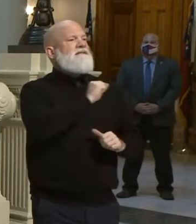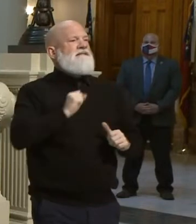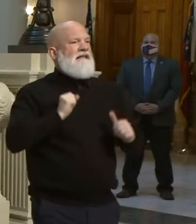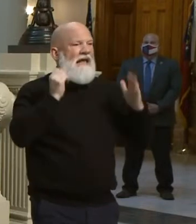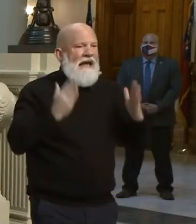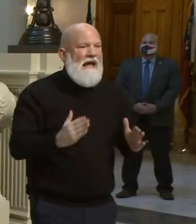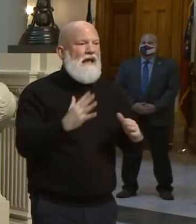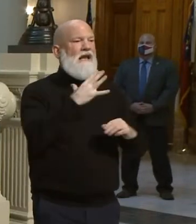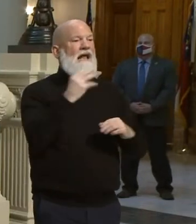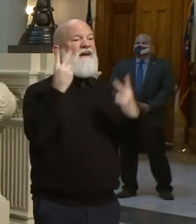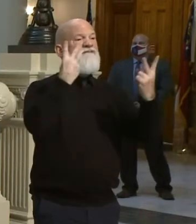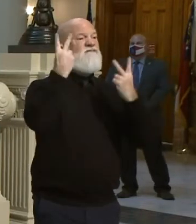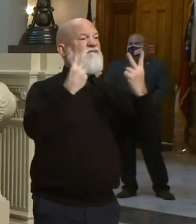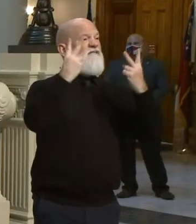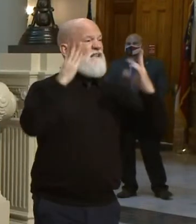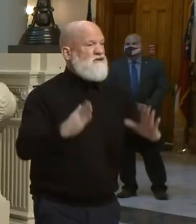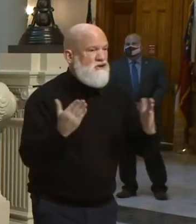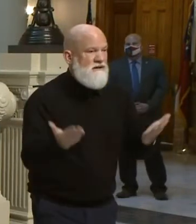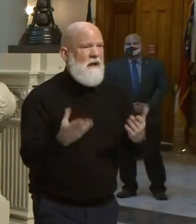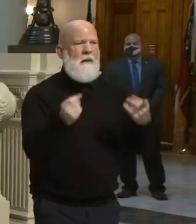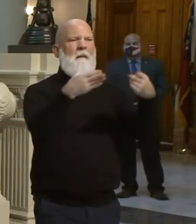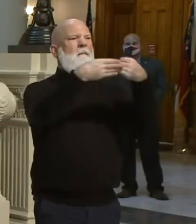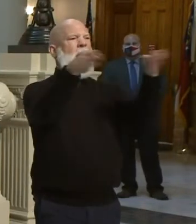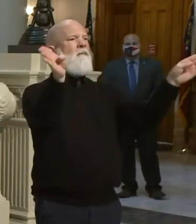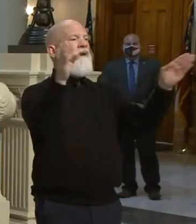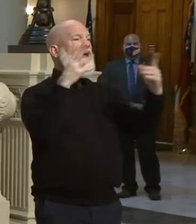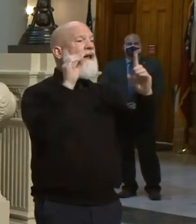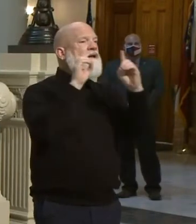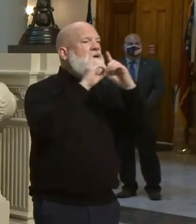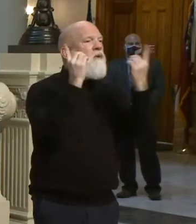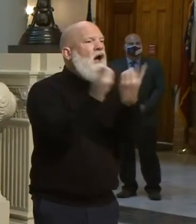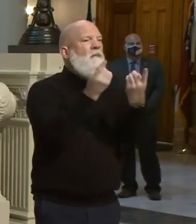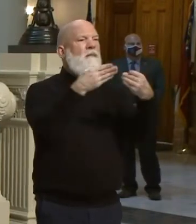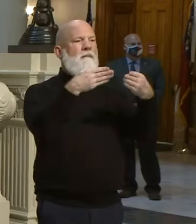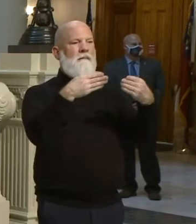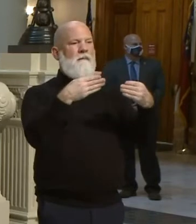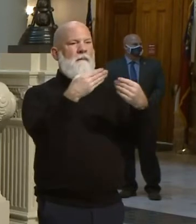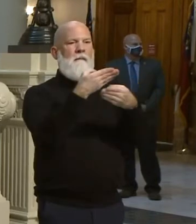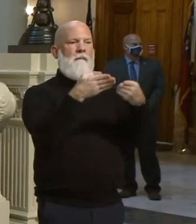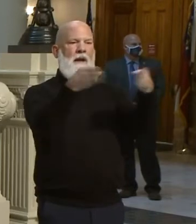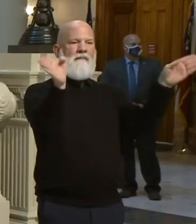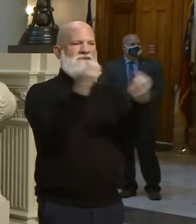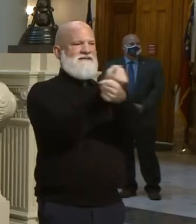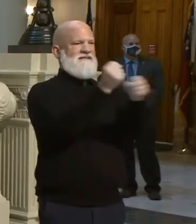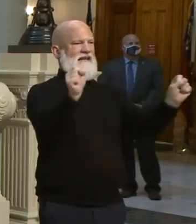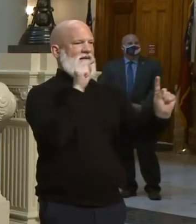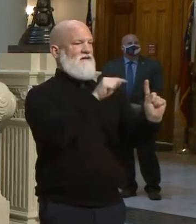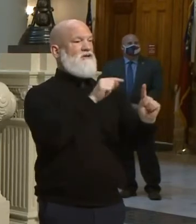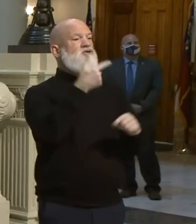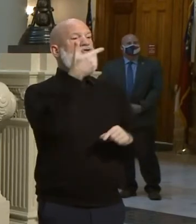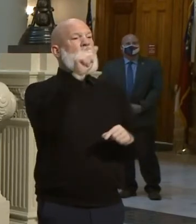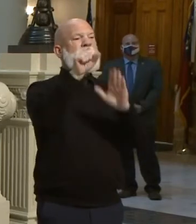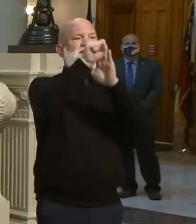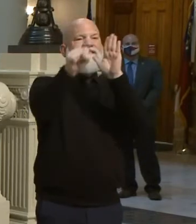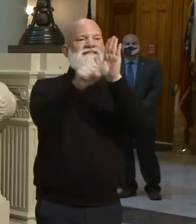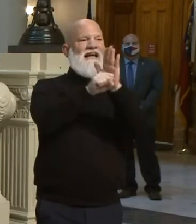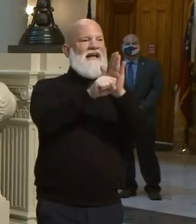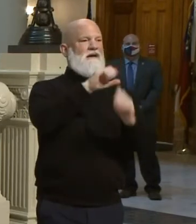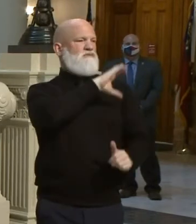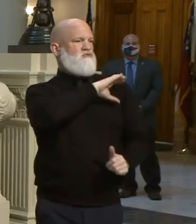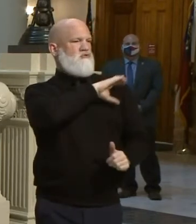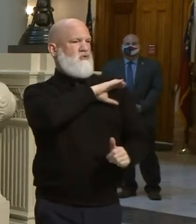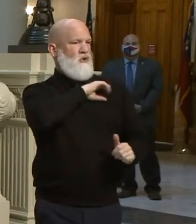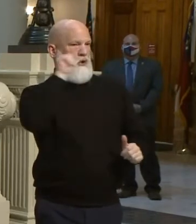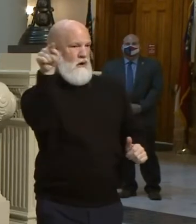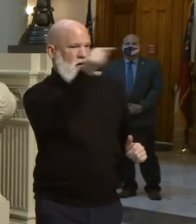public on down that the Department of Public Safety, the Georgia State Patrol, and the Georgia National Guard take the safety